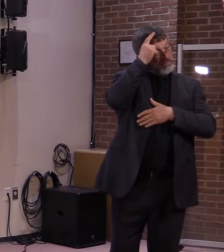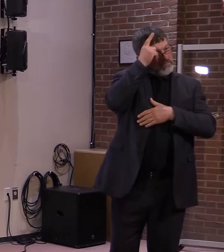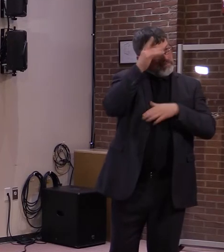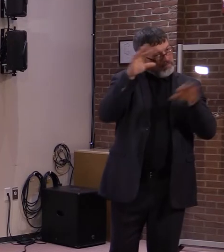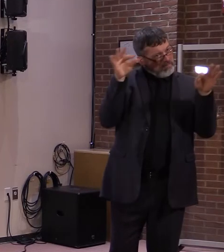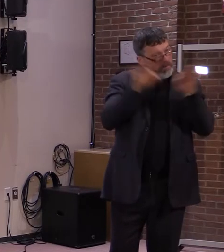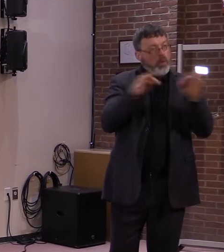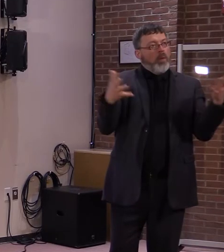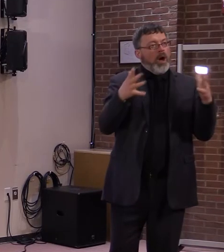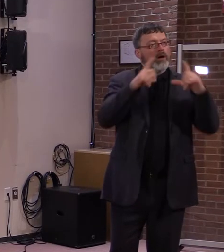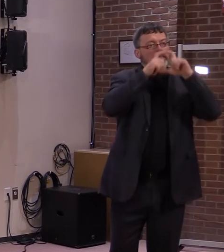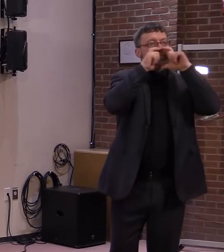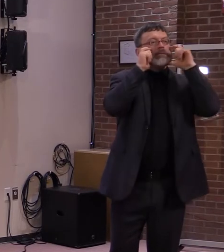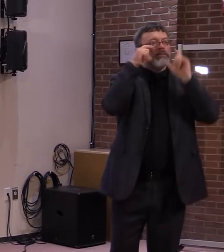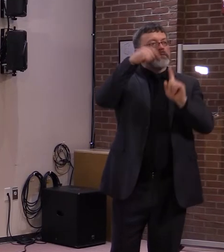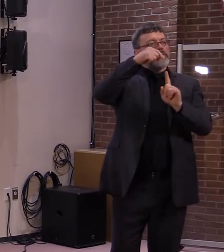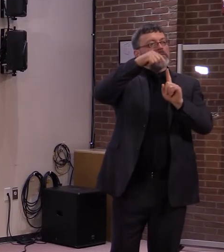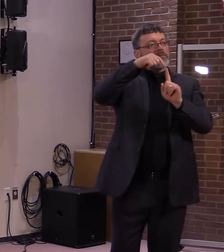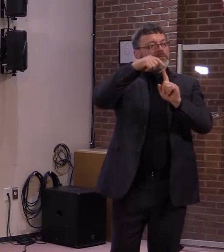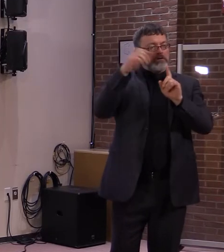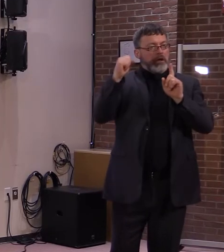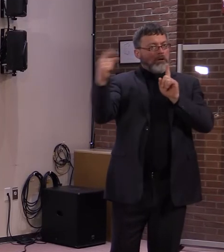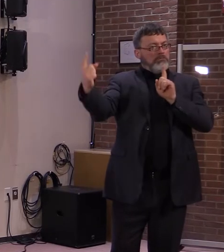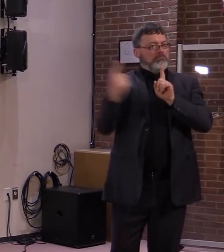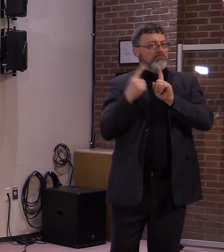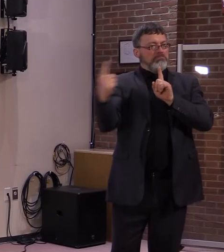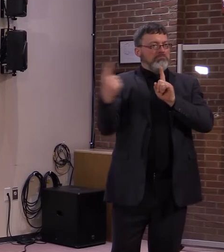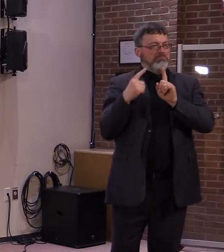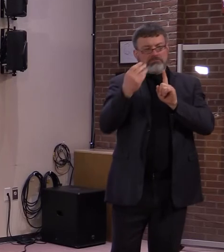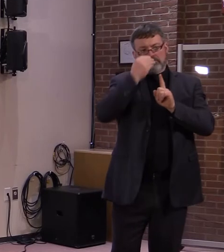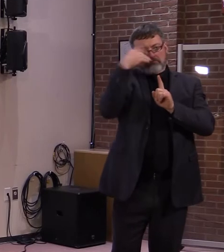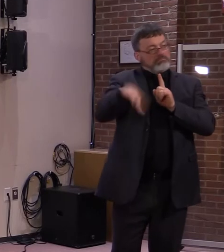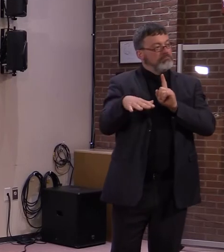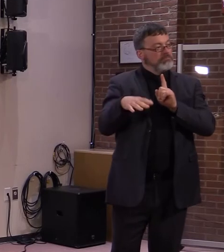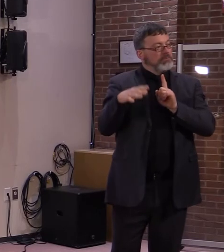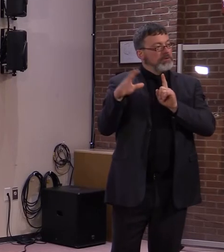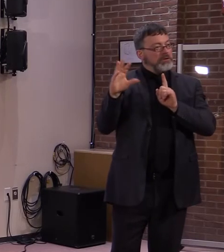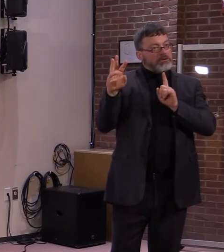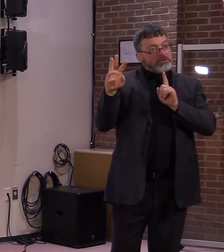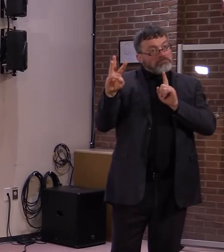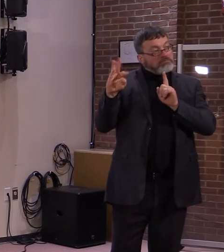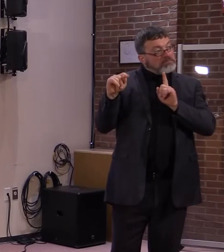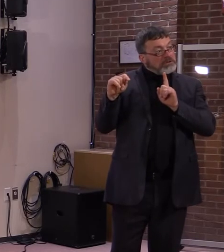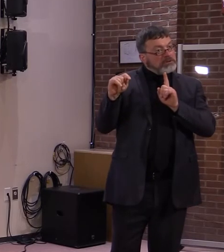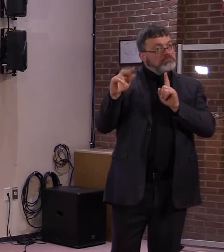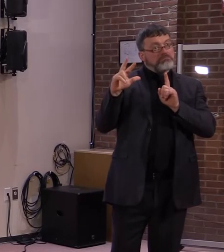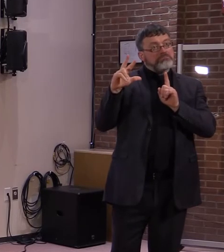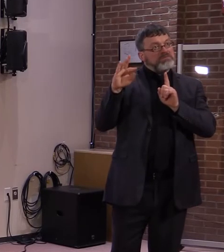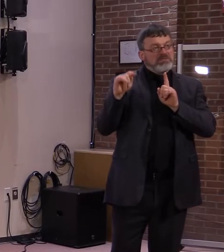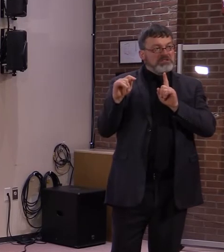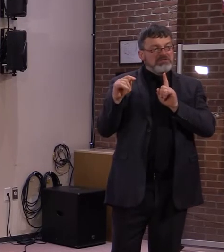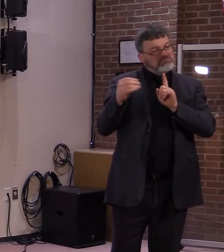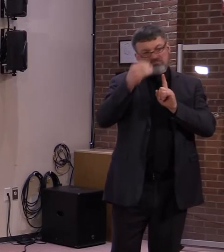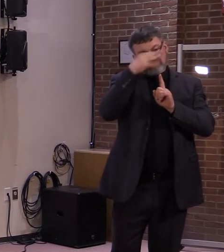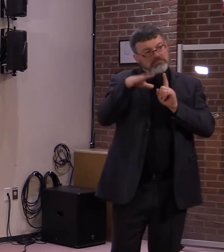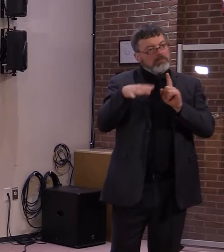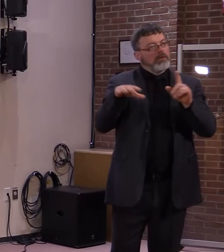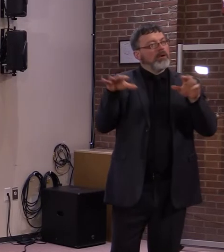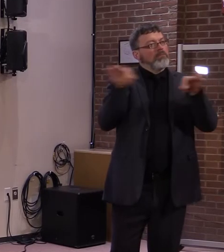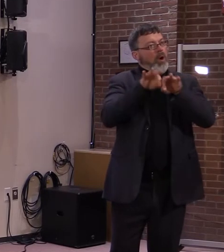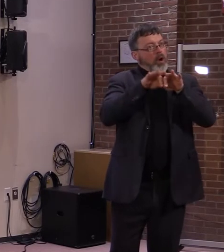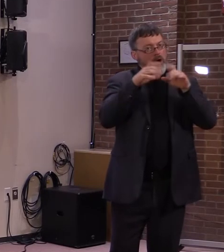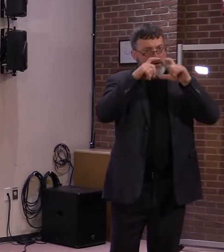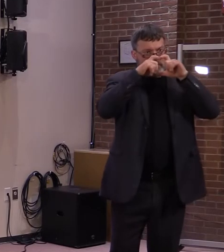Is there something to provide, and will it help change things in terms of opening the economy even